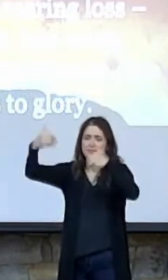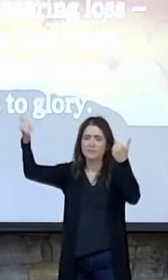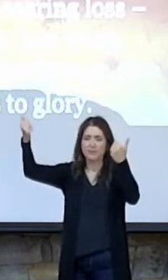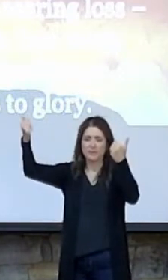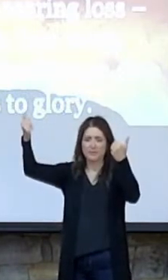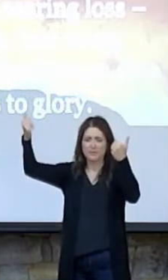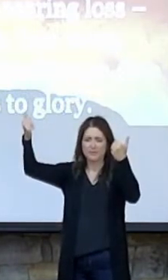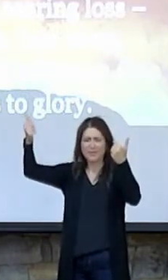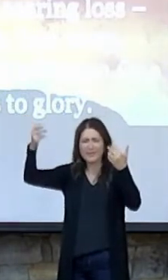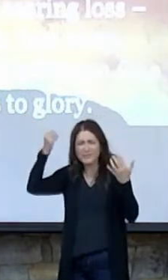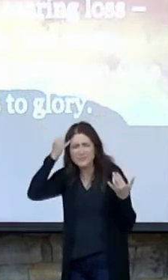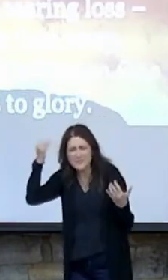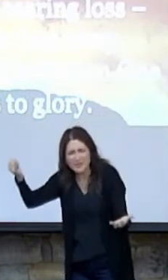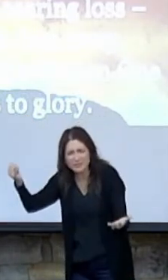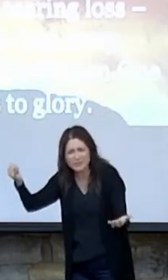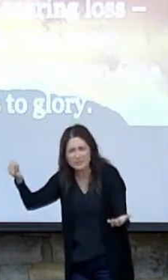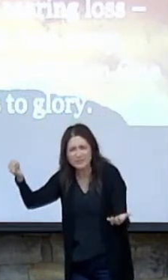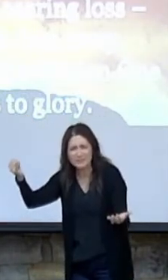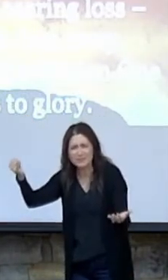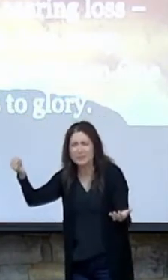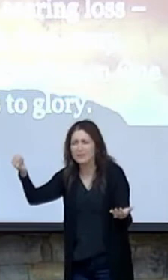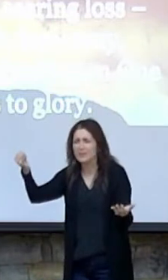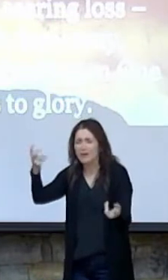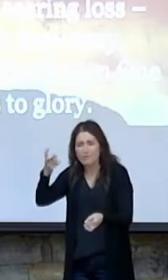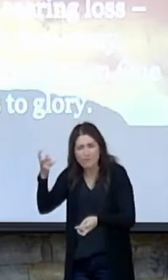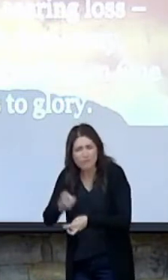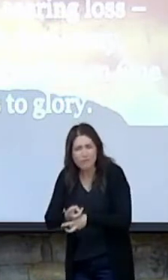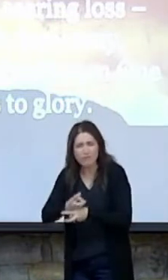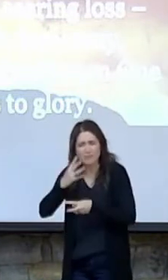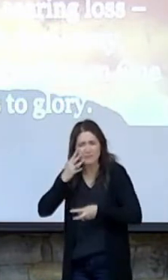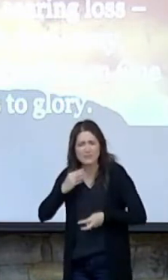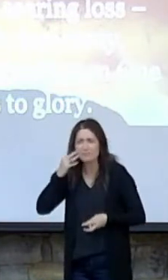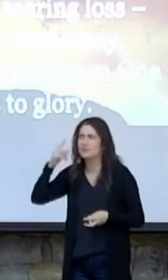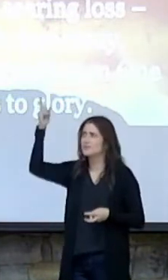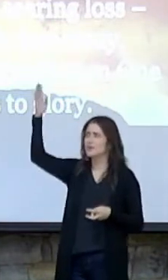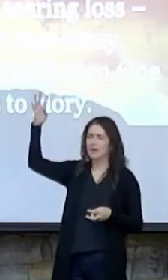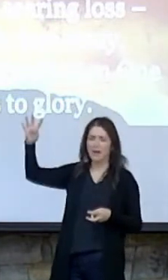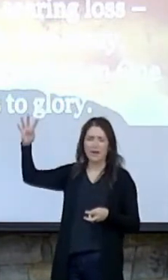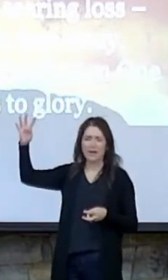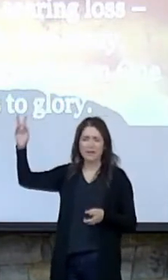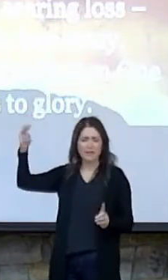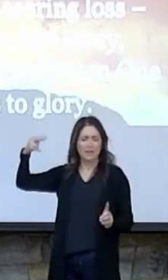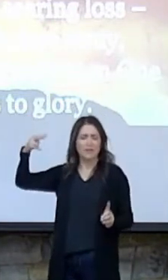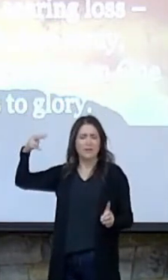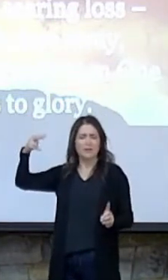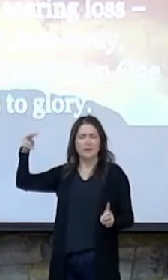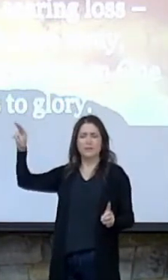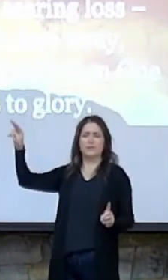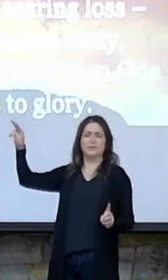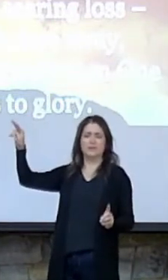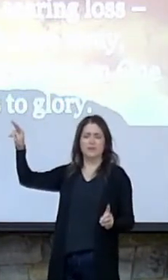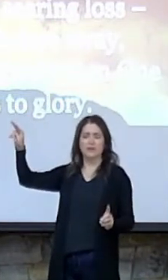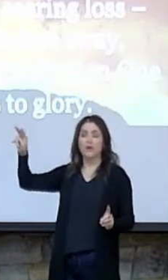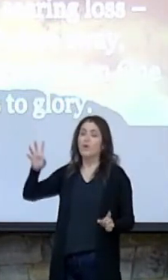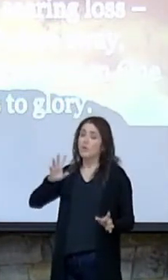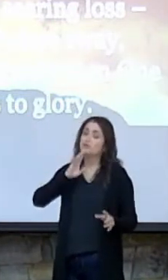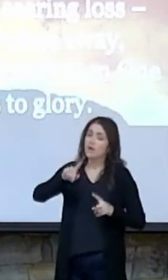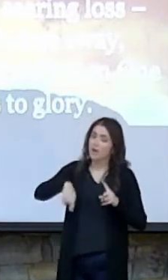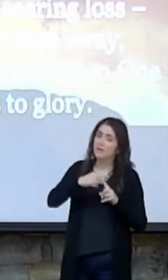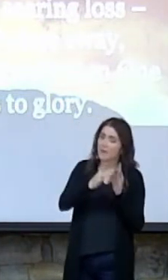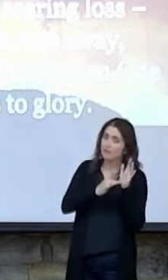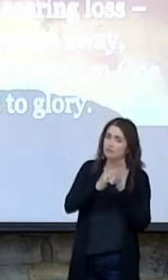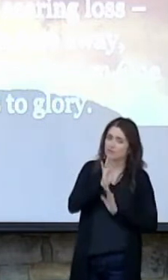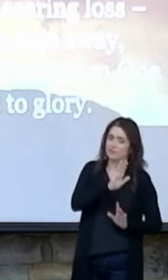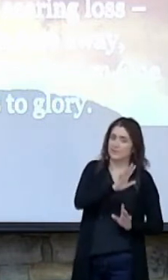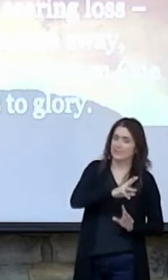Can you imagine how hard that was on God? We'll talk about Jesus in a moment and what that